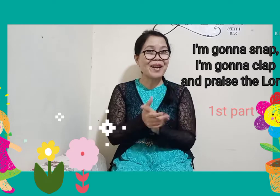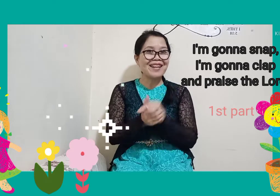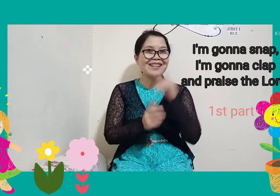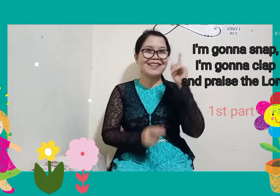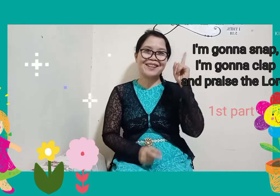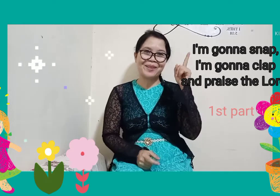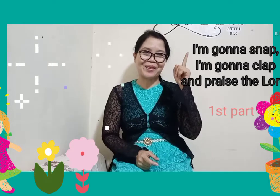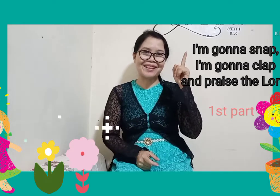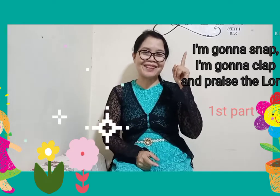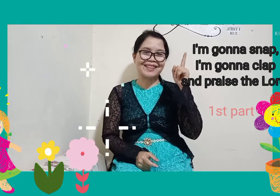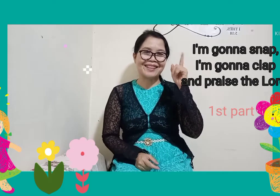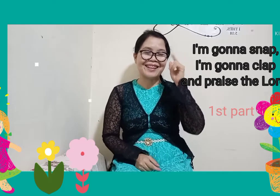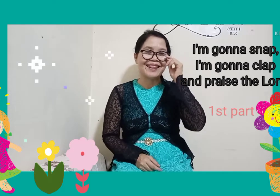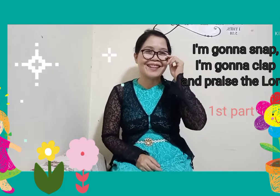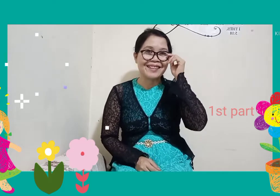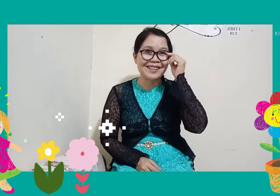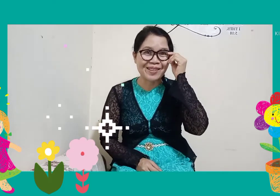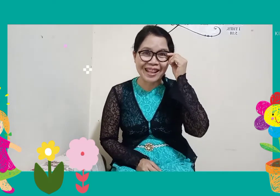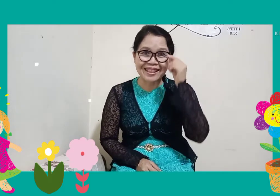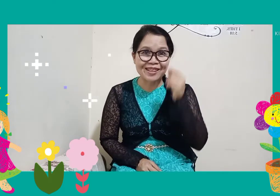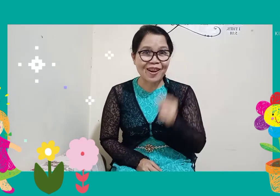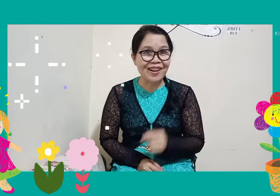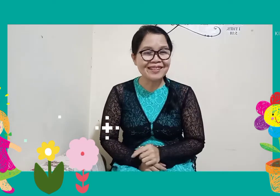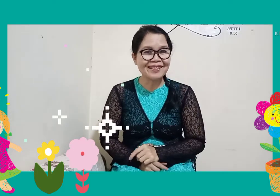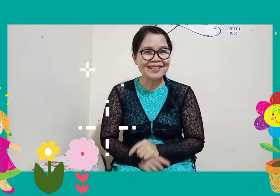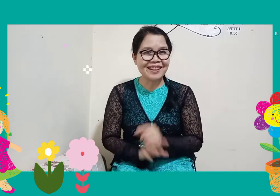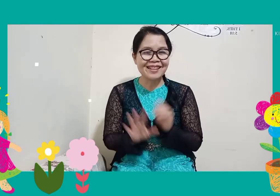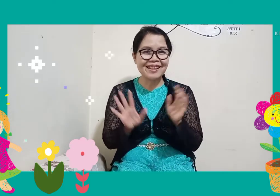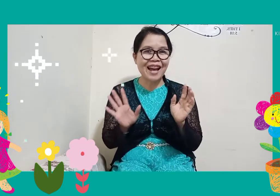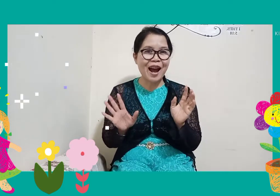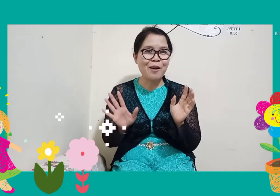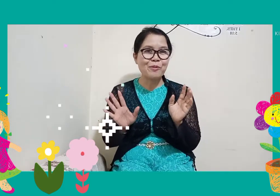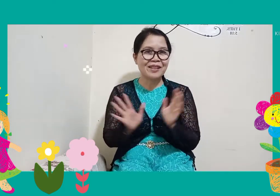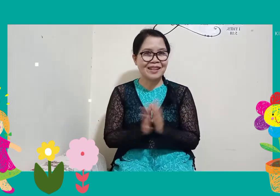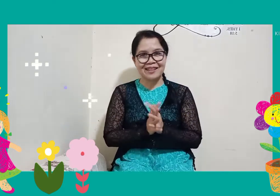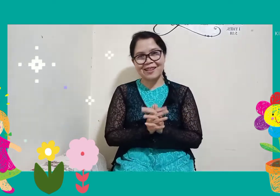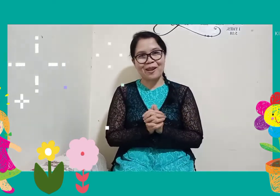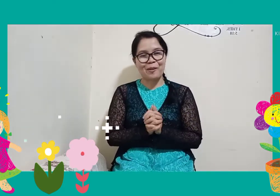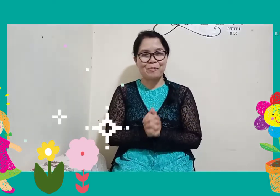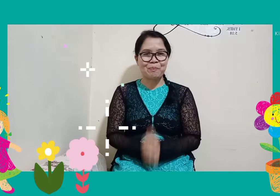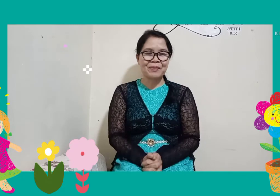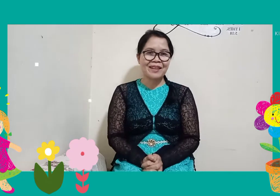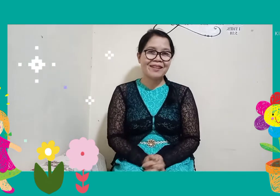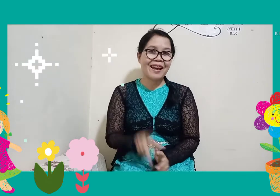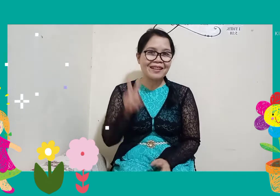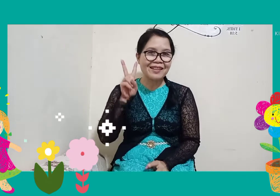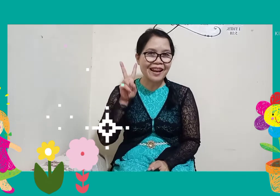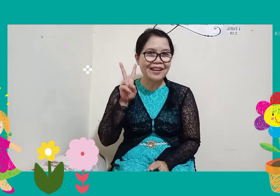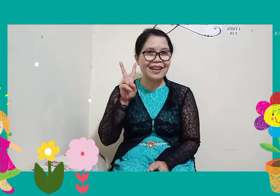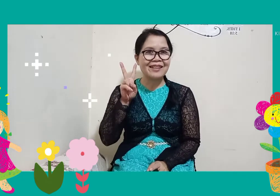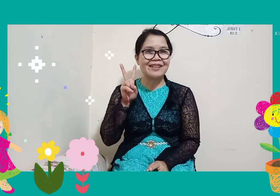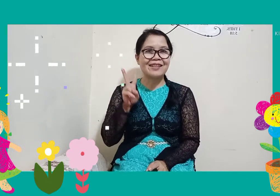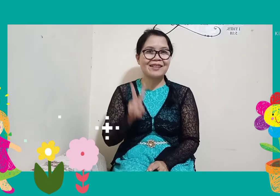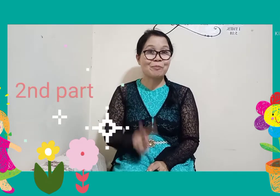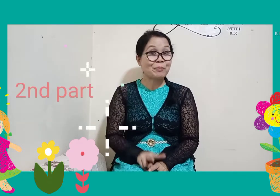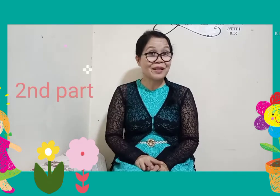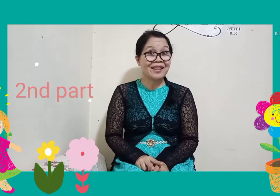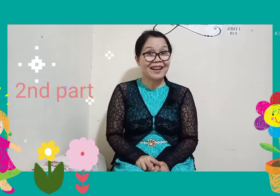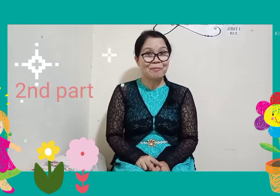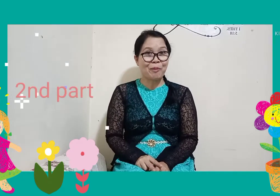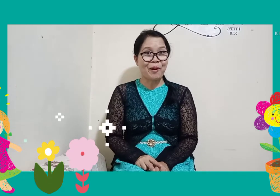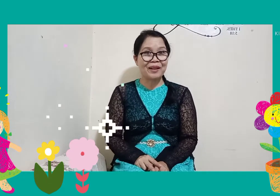and praise the Lord so that song that is how we sing the song then the seconds